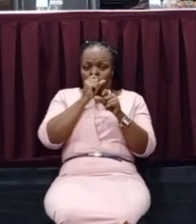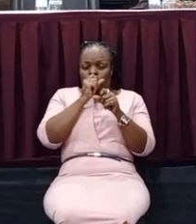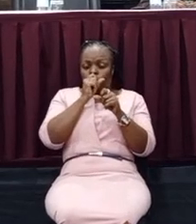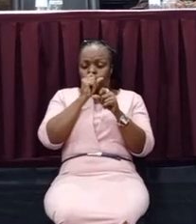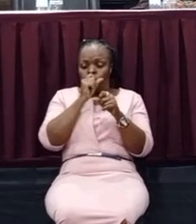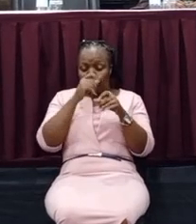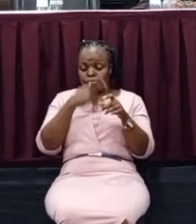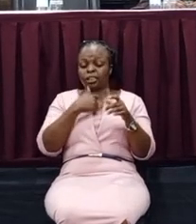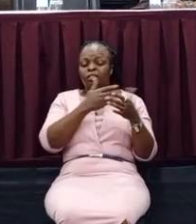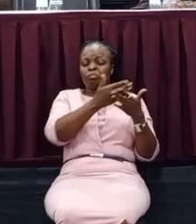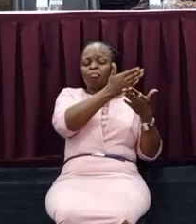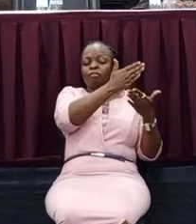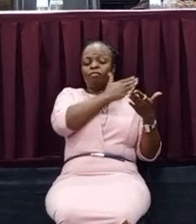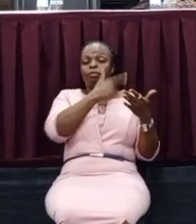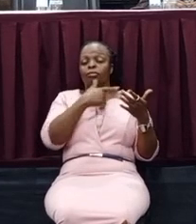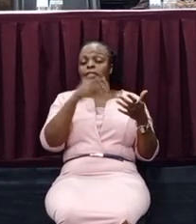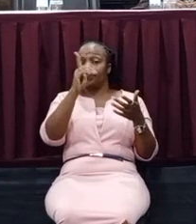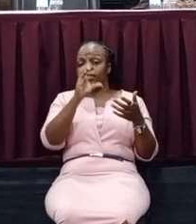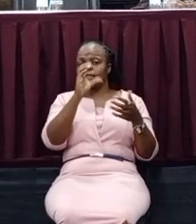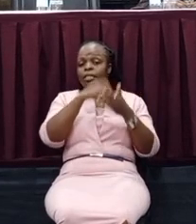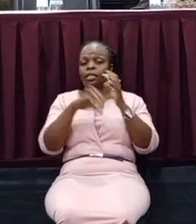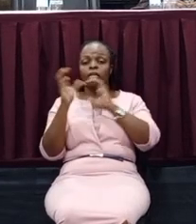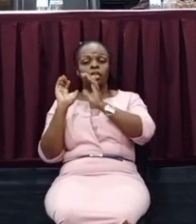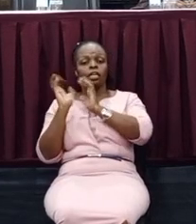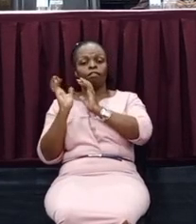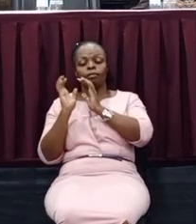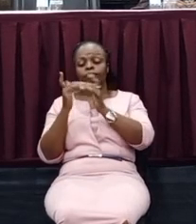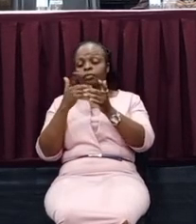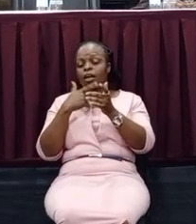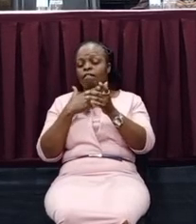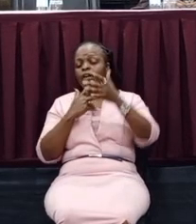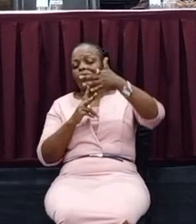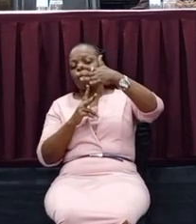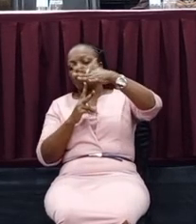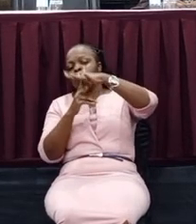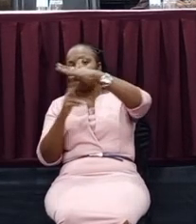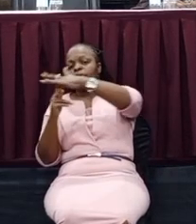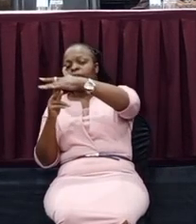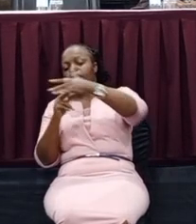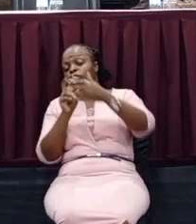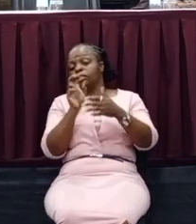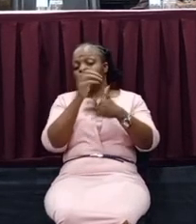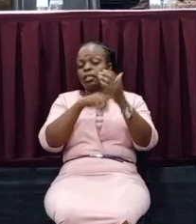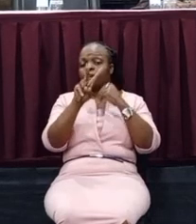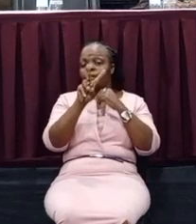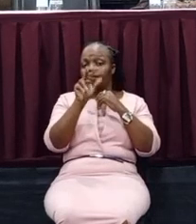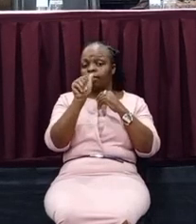at DC a long time ago in Khilifu. And there are those pillars you see there, that's Kodagama, Pila, those early